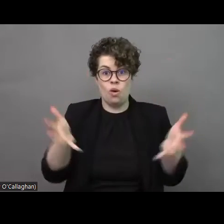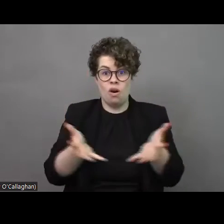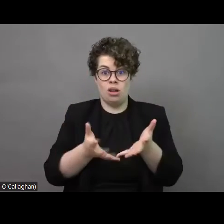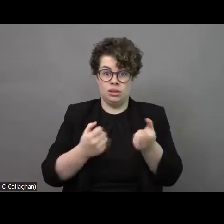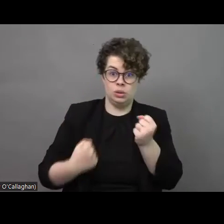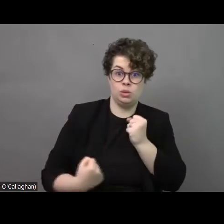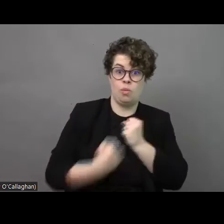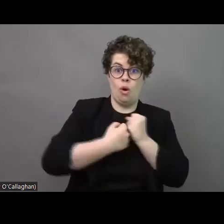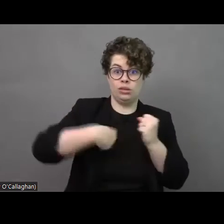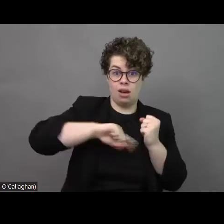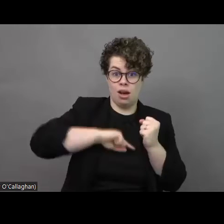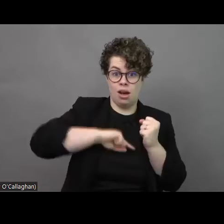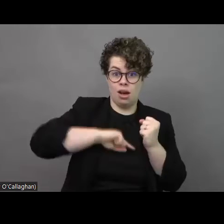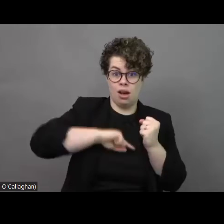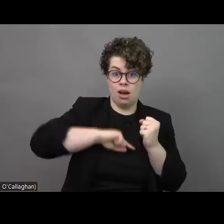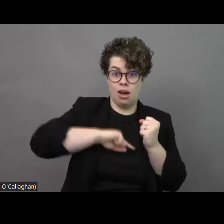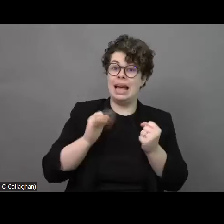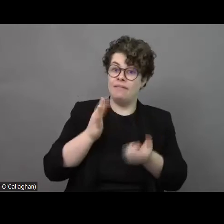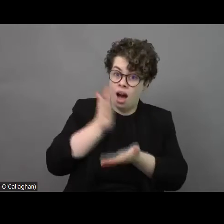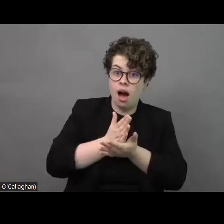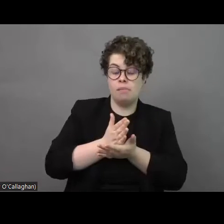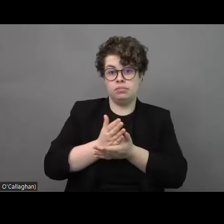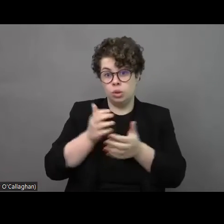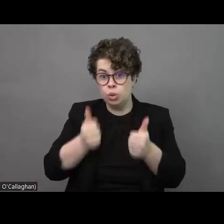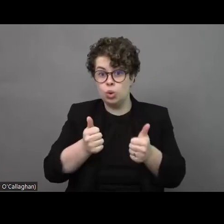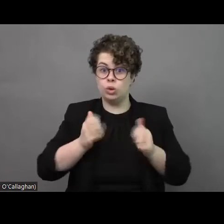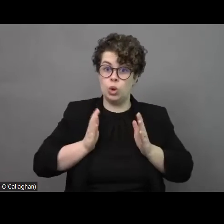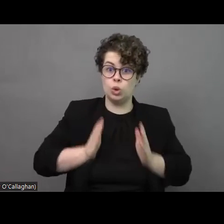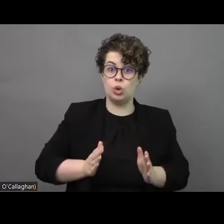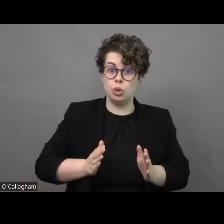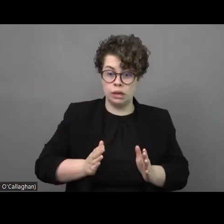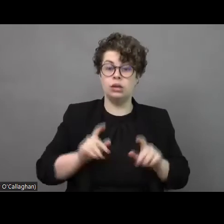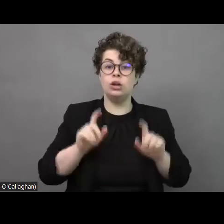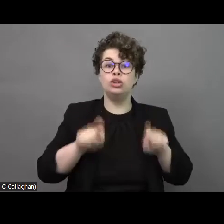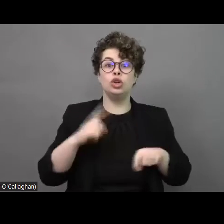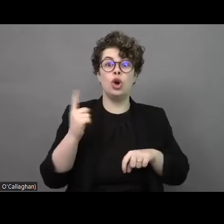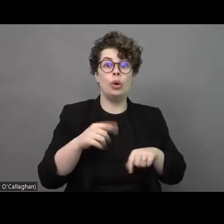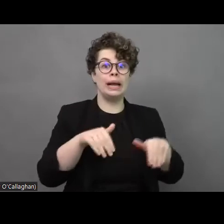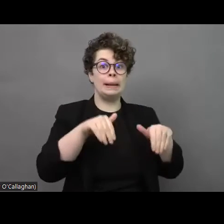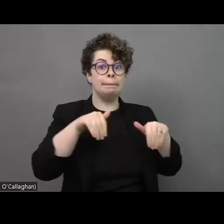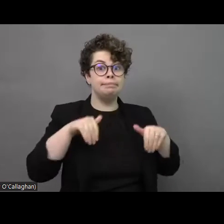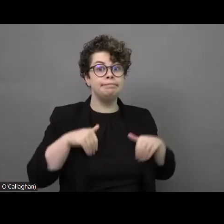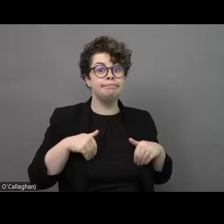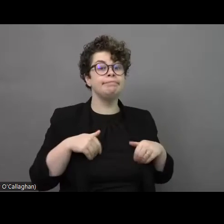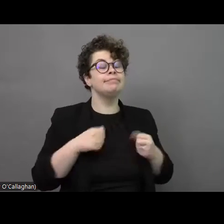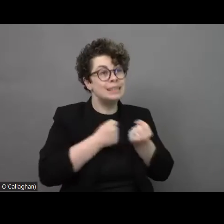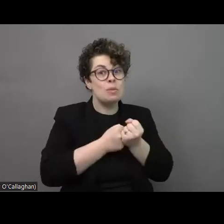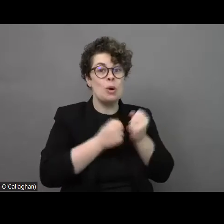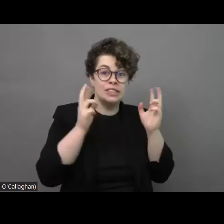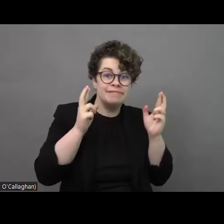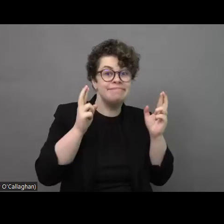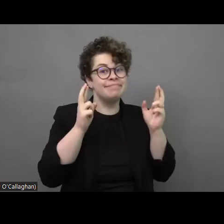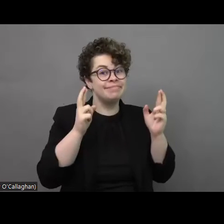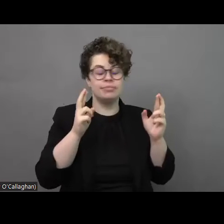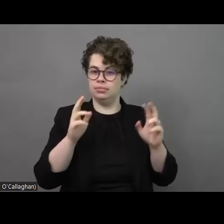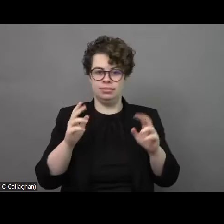if it is indeed civilized, it should not only be passively with us in the spirit